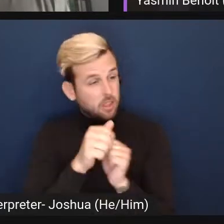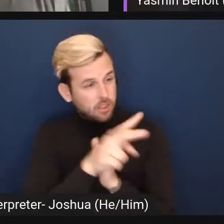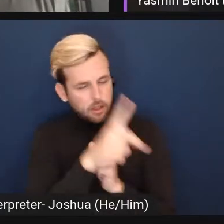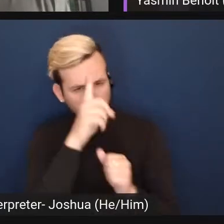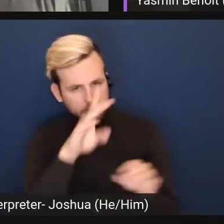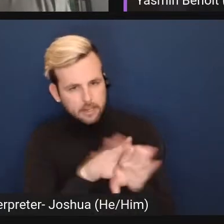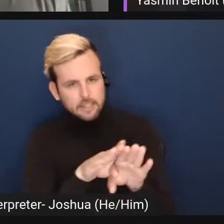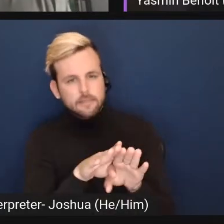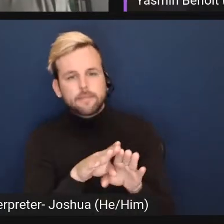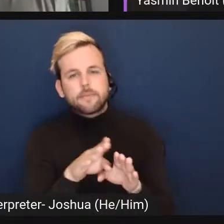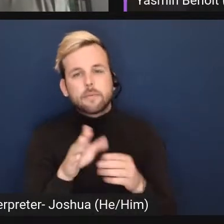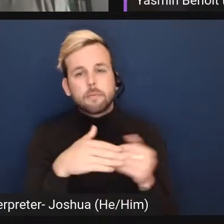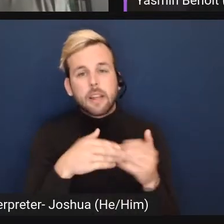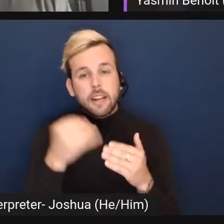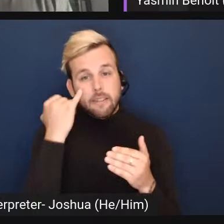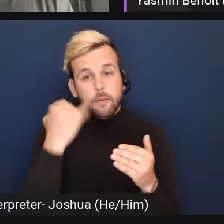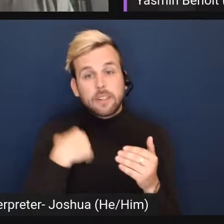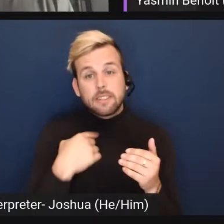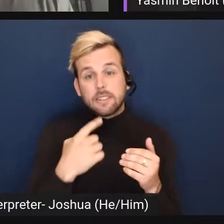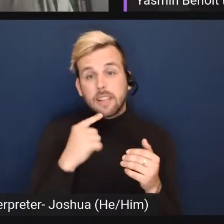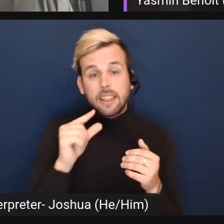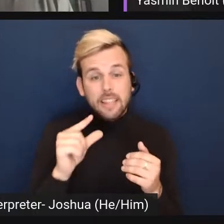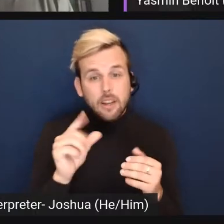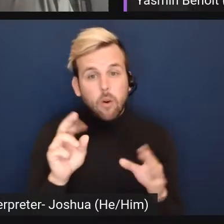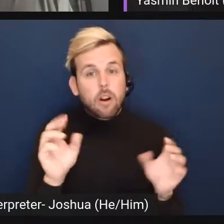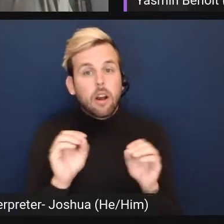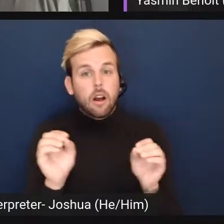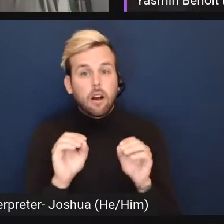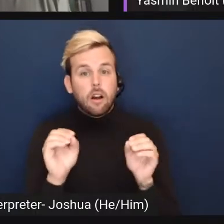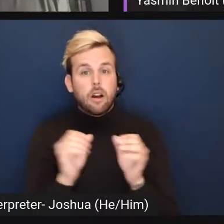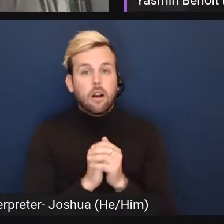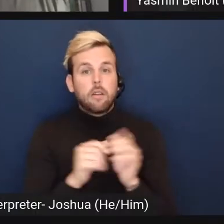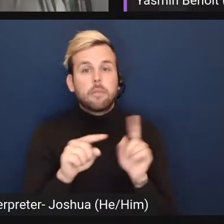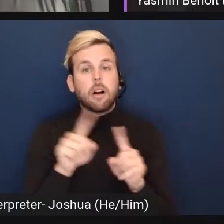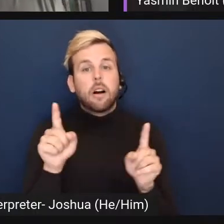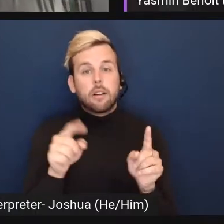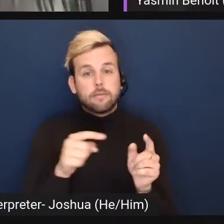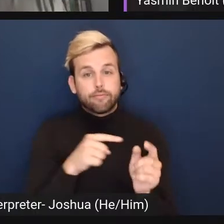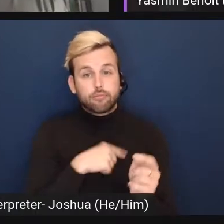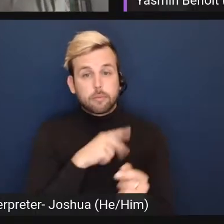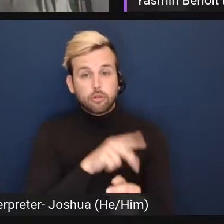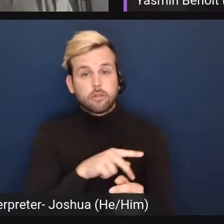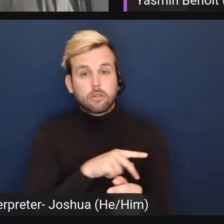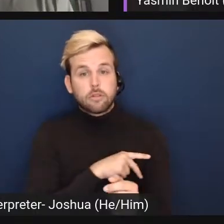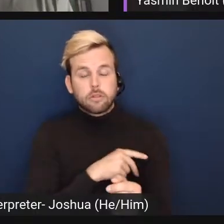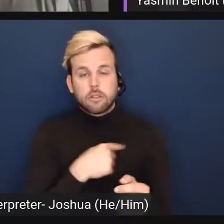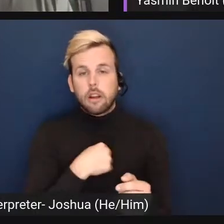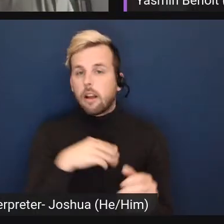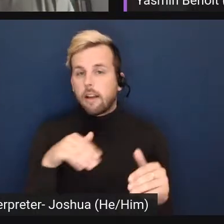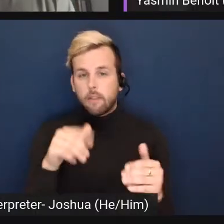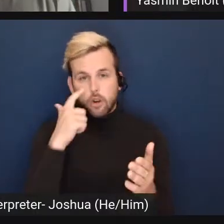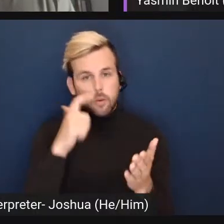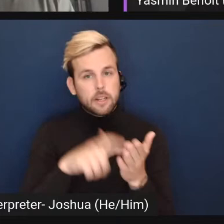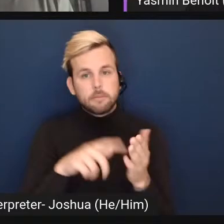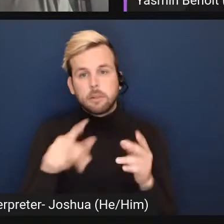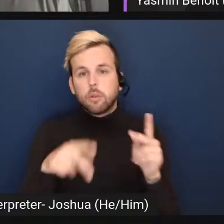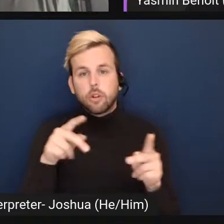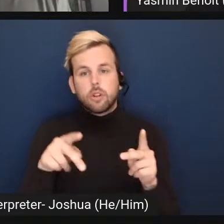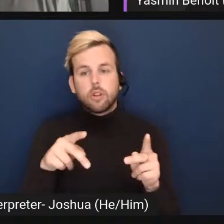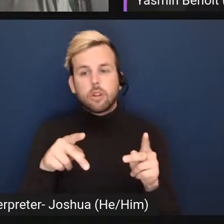whether you say little or not. But no, personally, I haven't noticed people